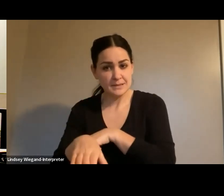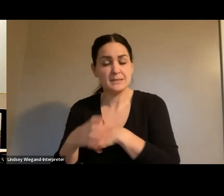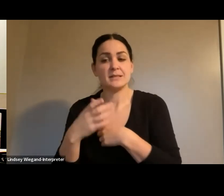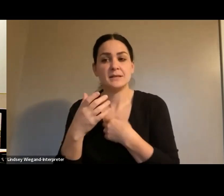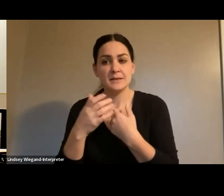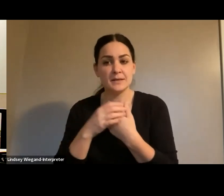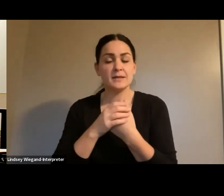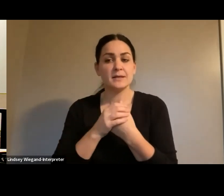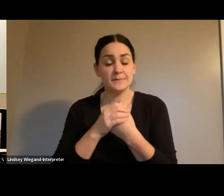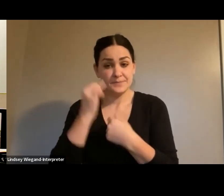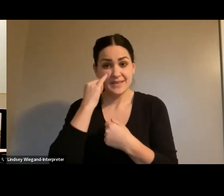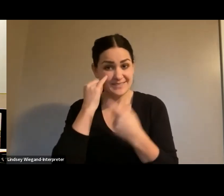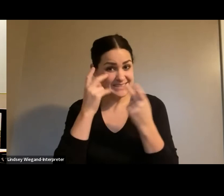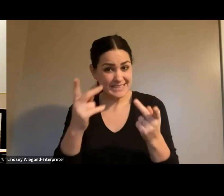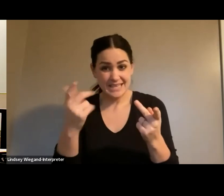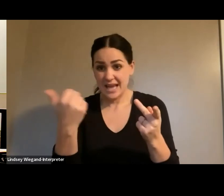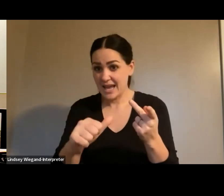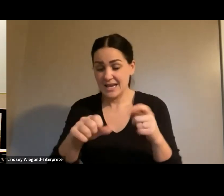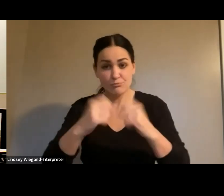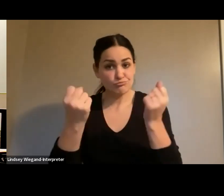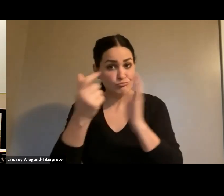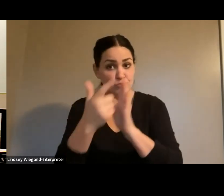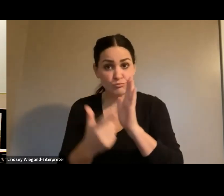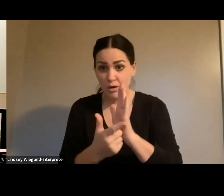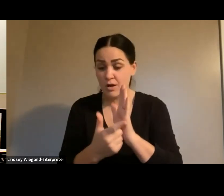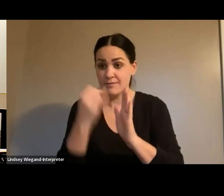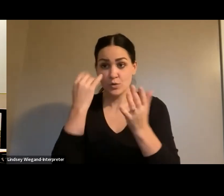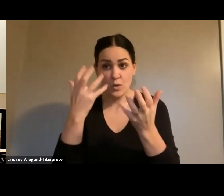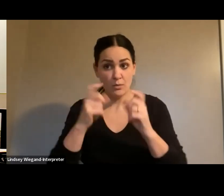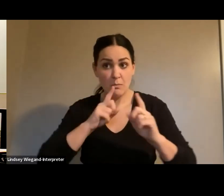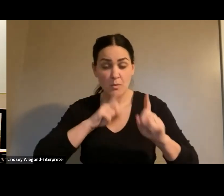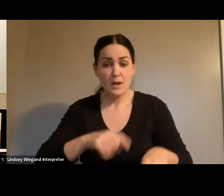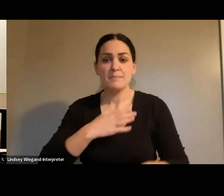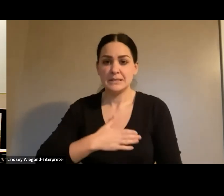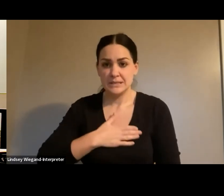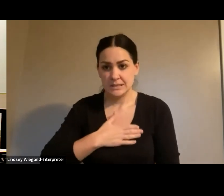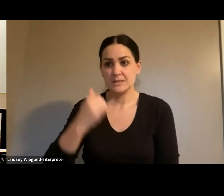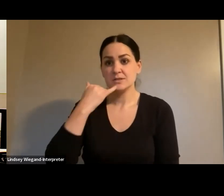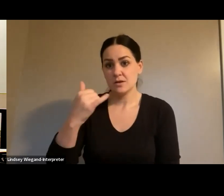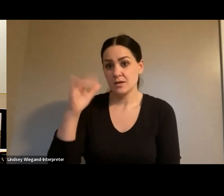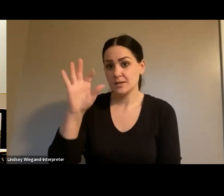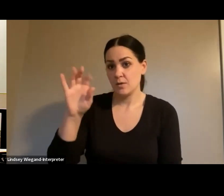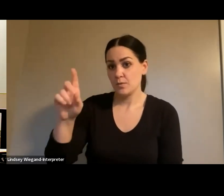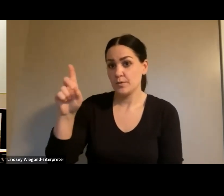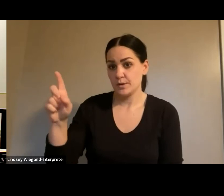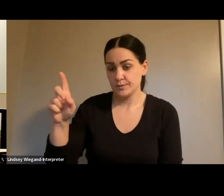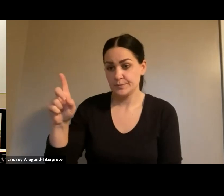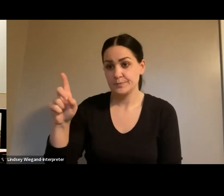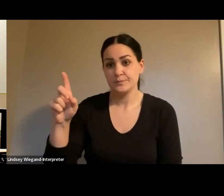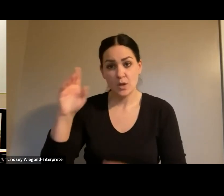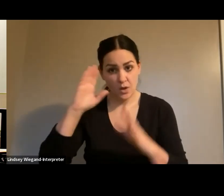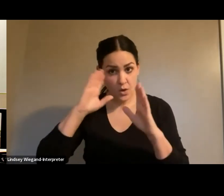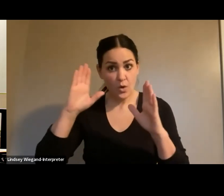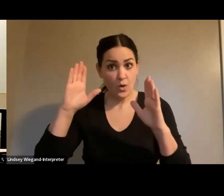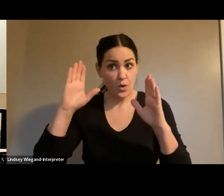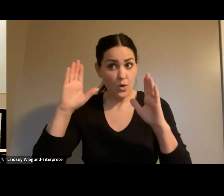any violations or anything that he would like to report, please call that into 911. And hopefully, if